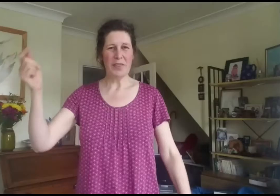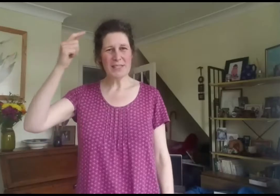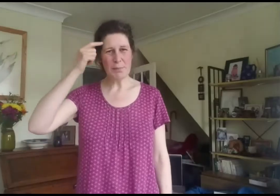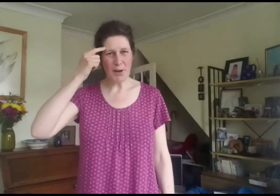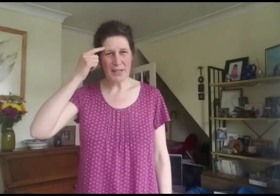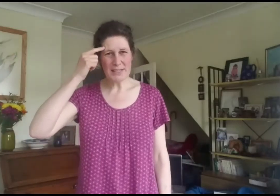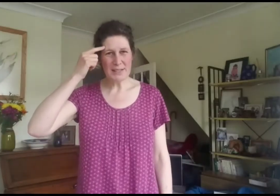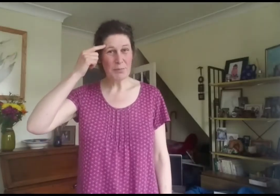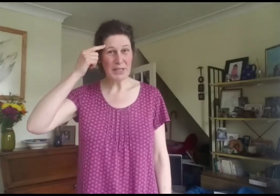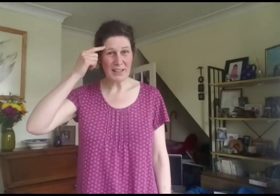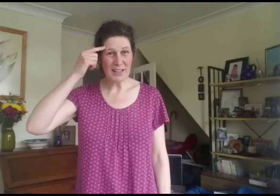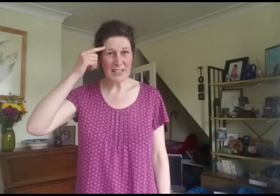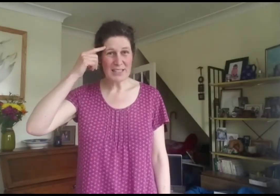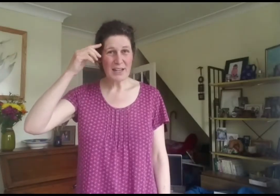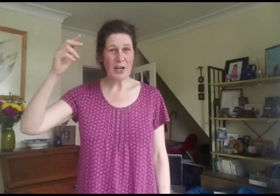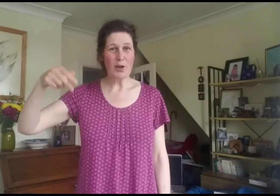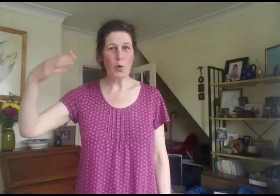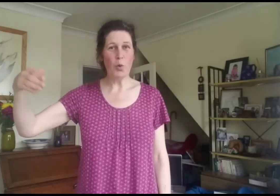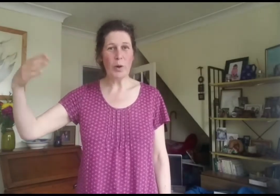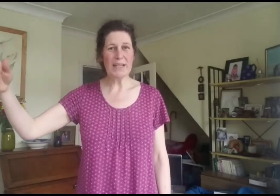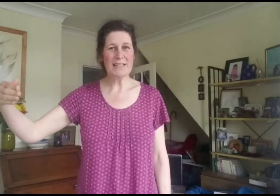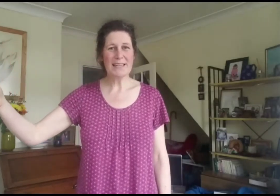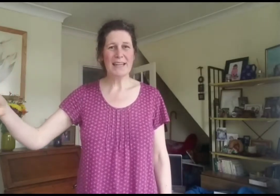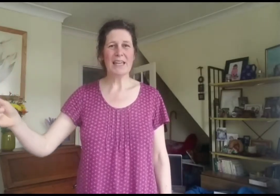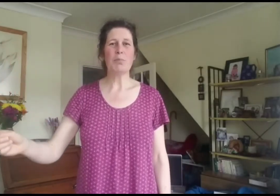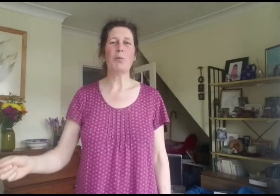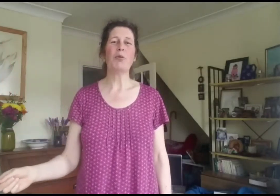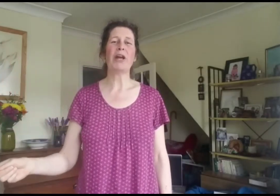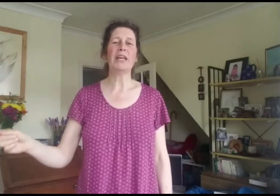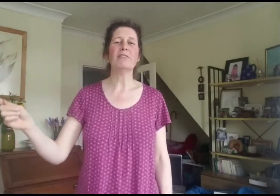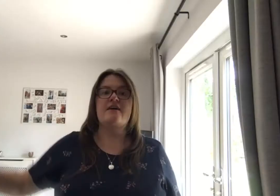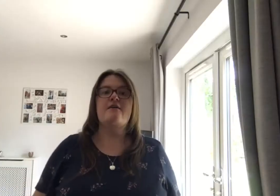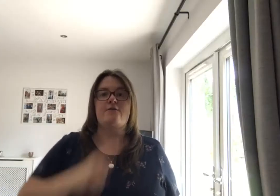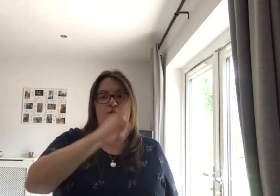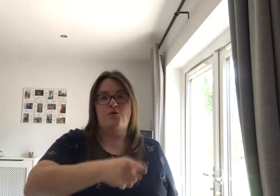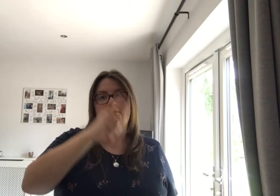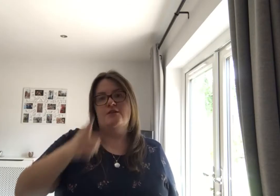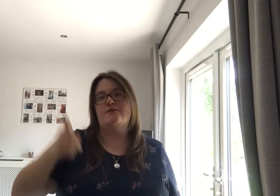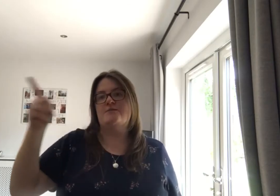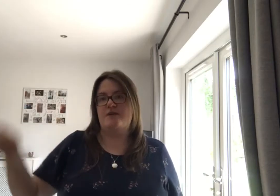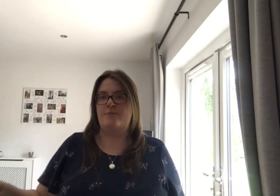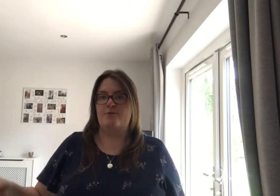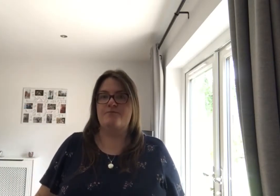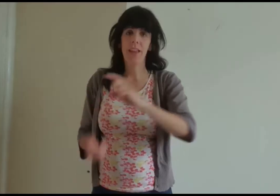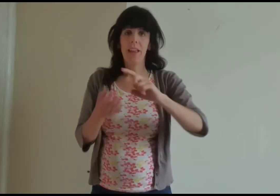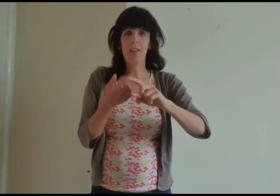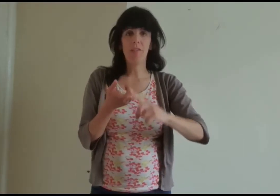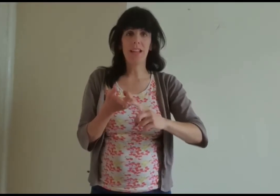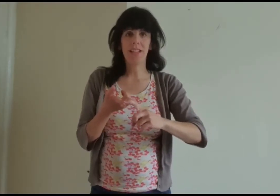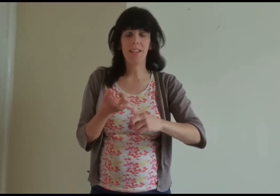this in mind be alert and always keep on praying for all the Lord's people Ephesians